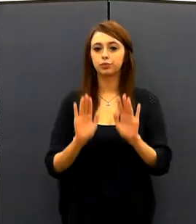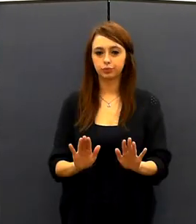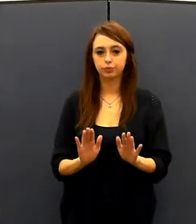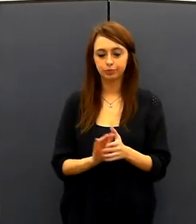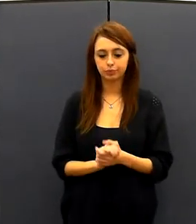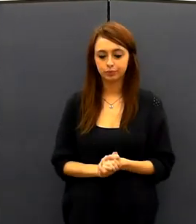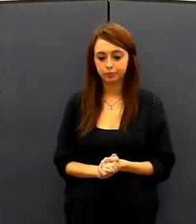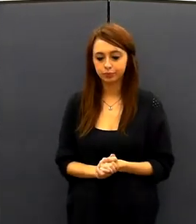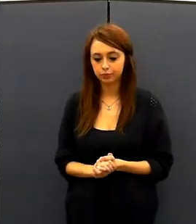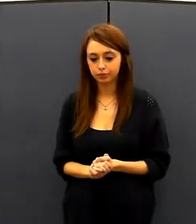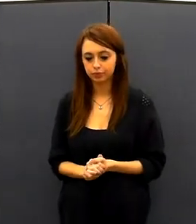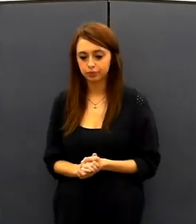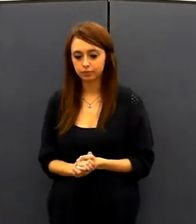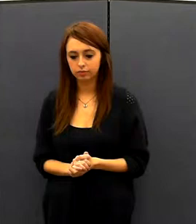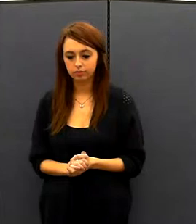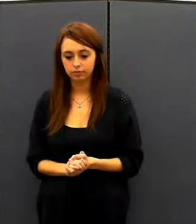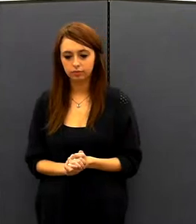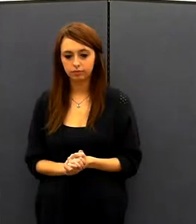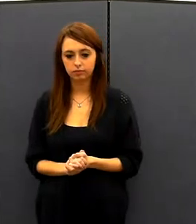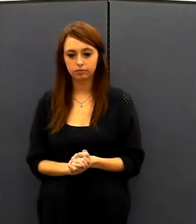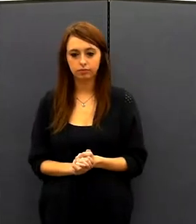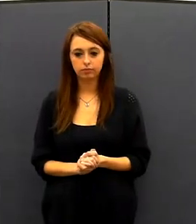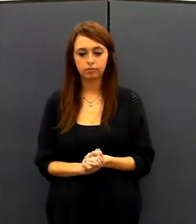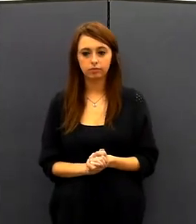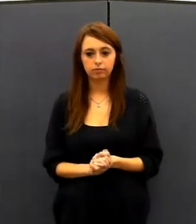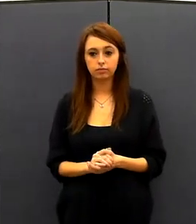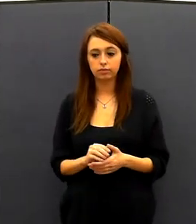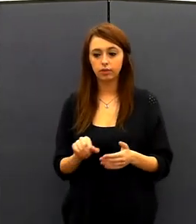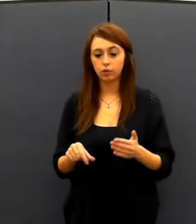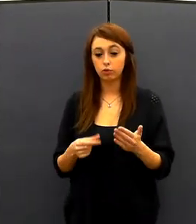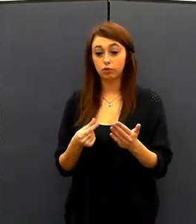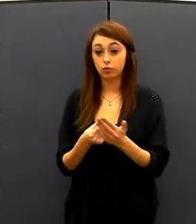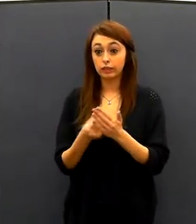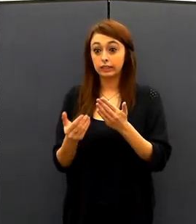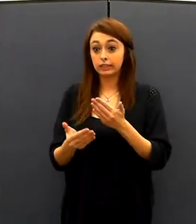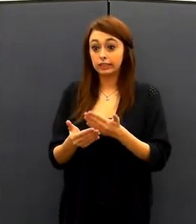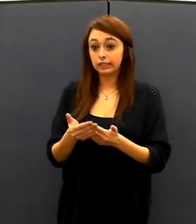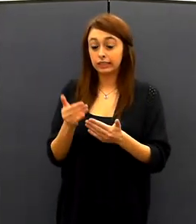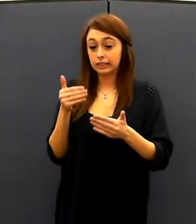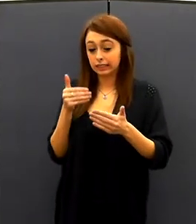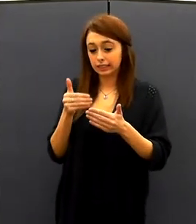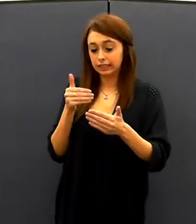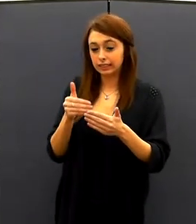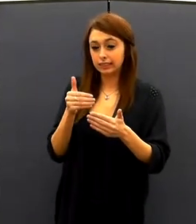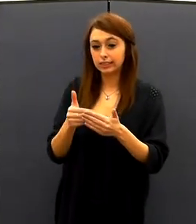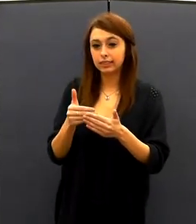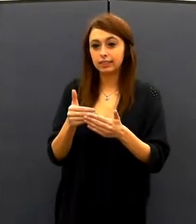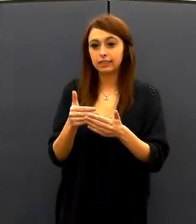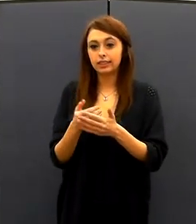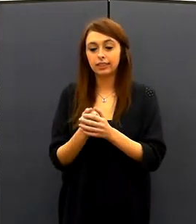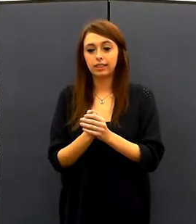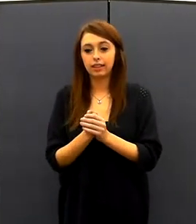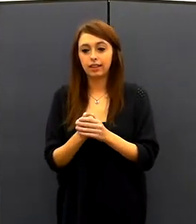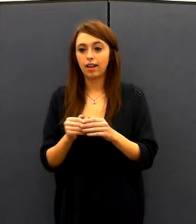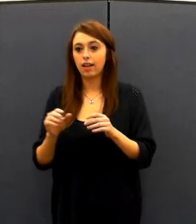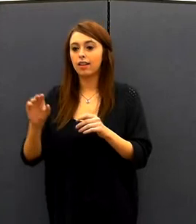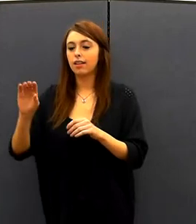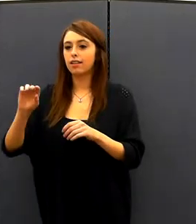When I was approaching a graduate I got another job as a director